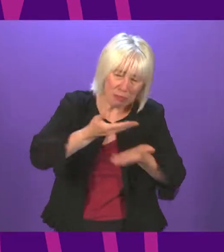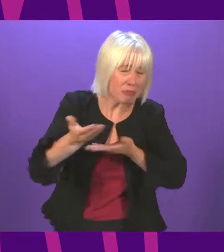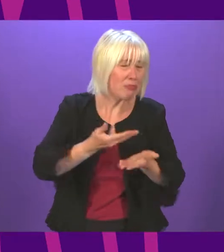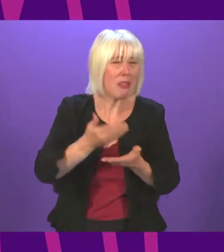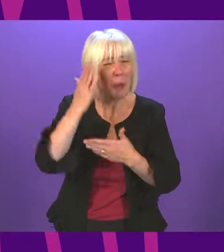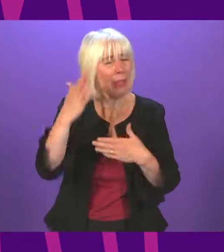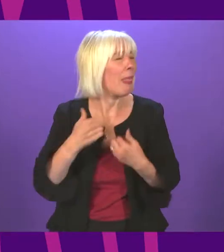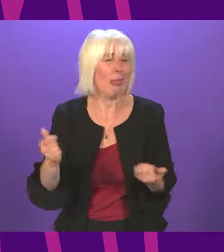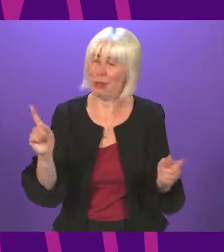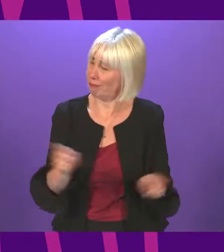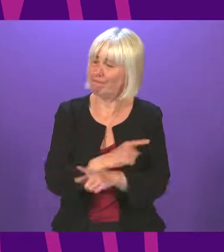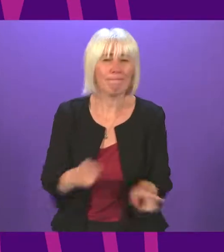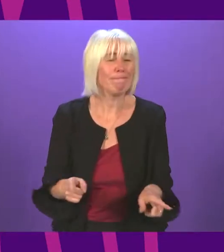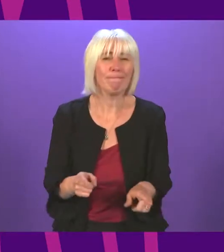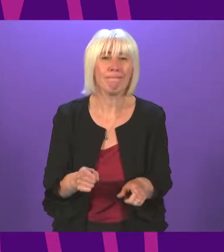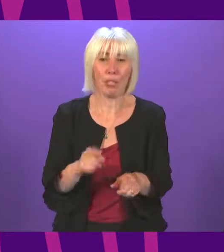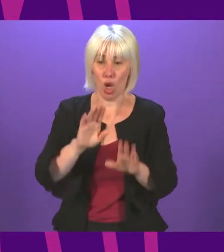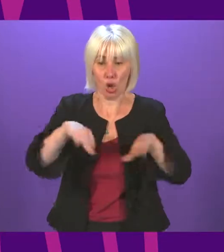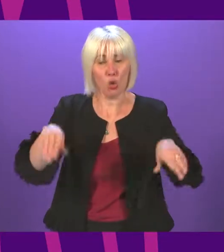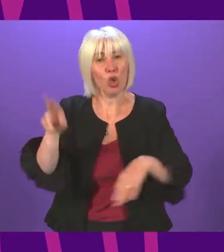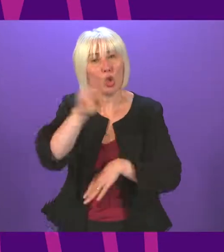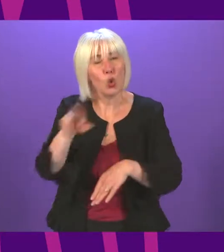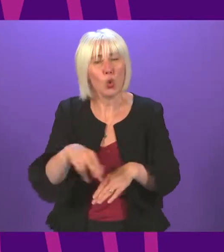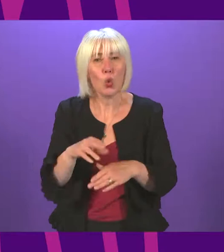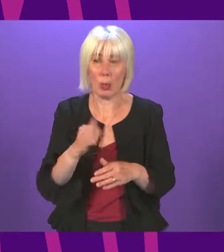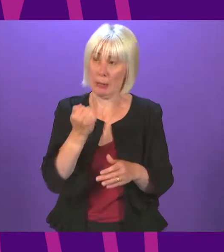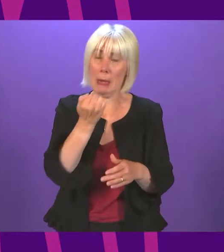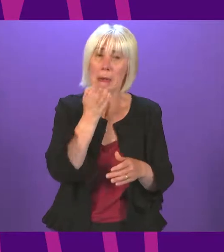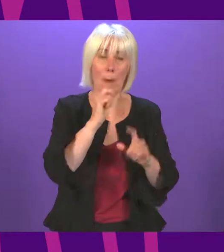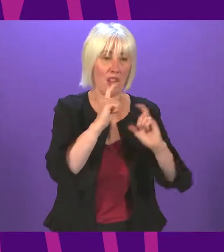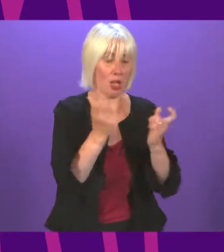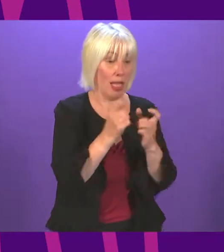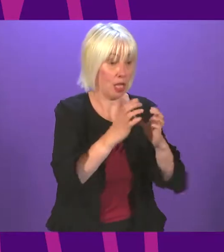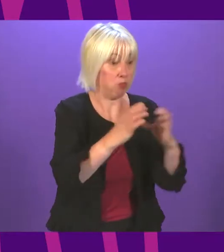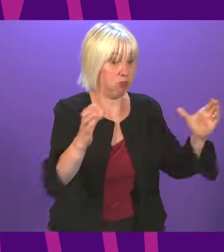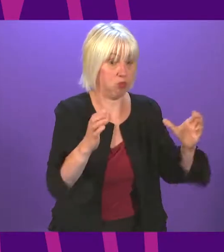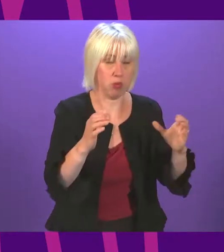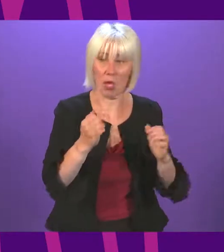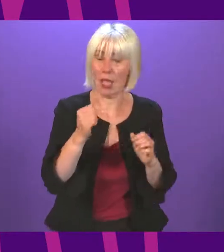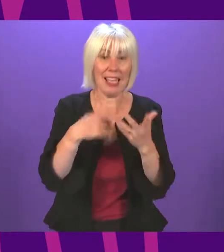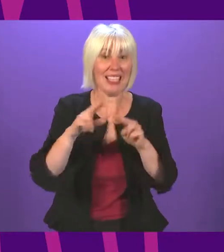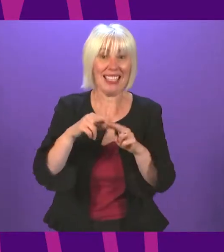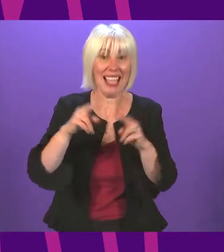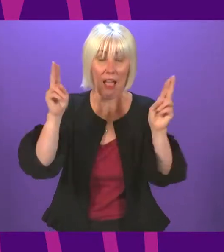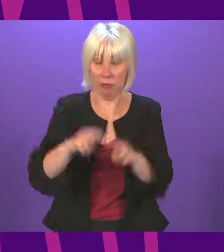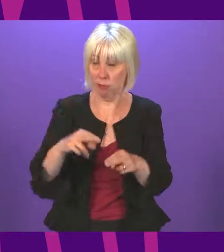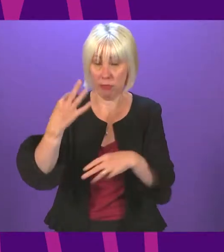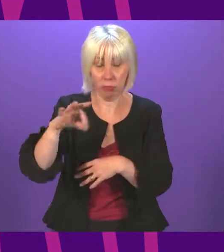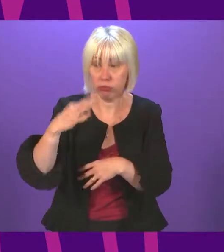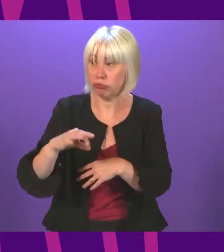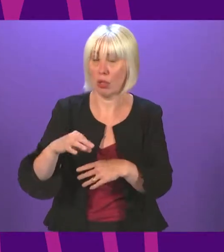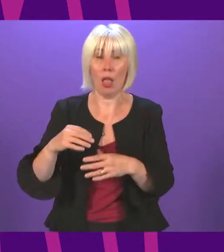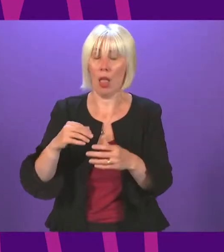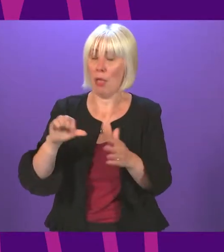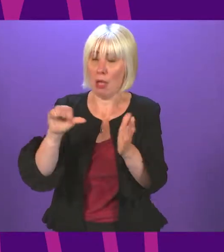people need more support than ever. After a year of disruption with soaring class sizes and staff shortages, part of everyday life in most schools, there